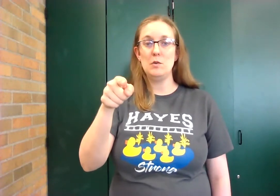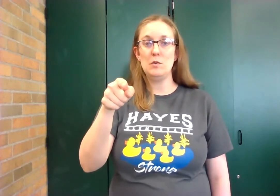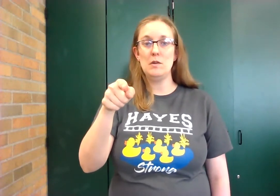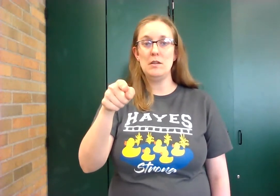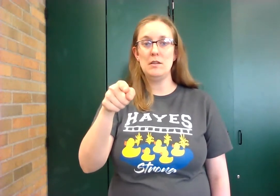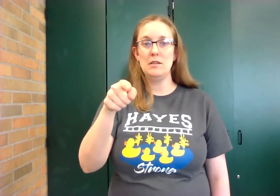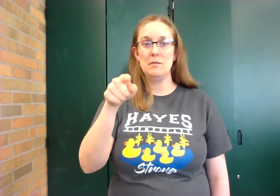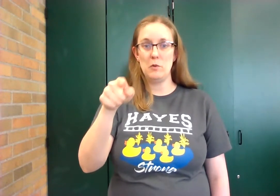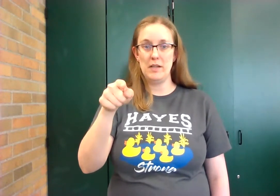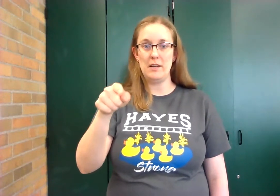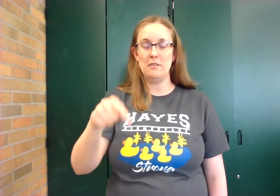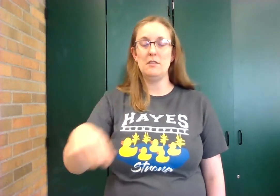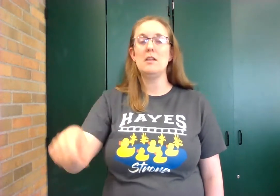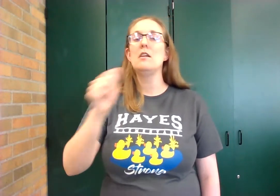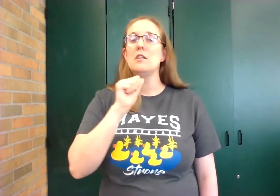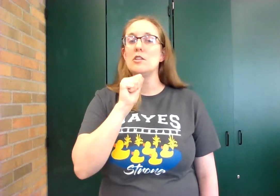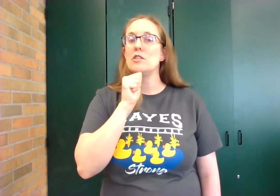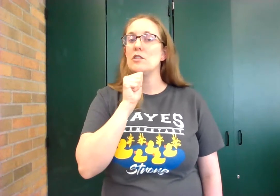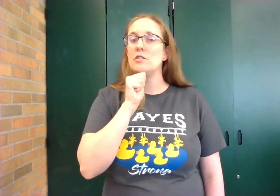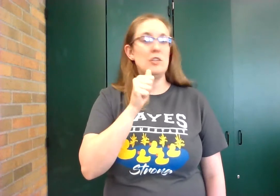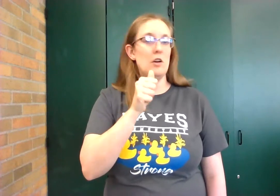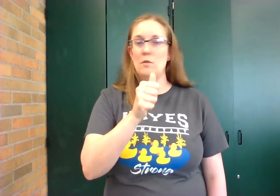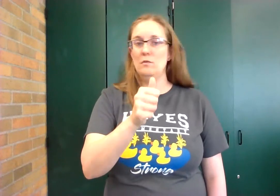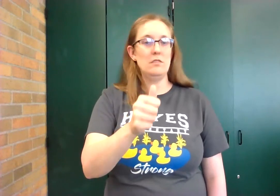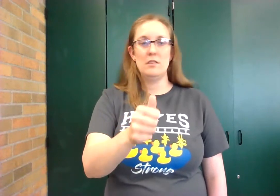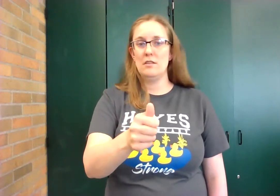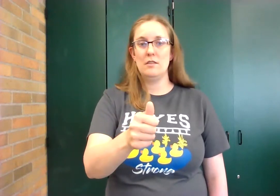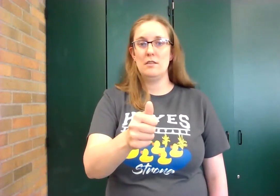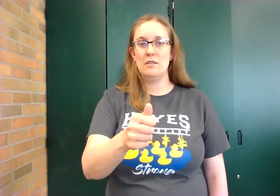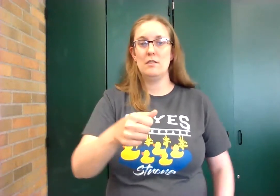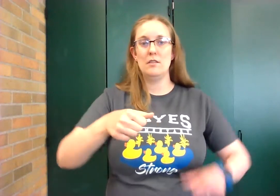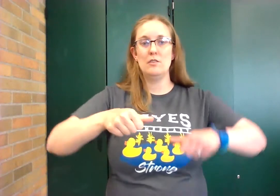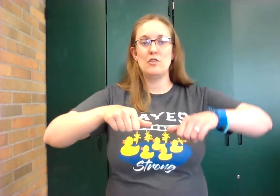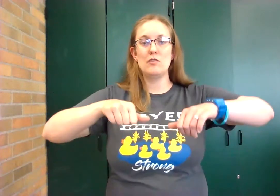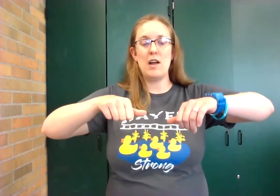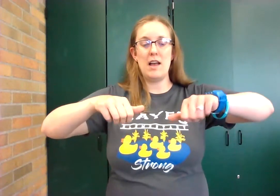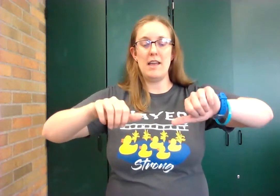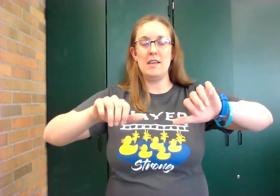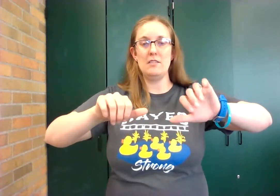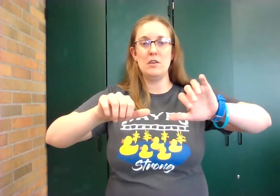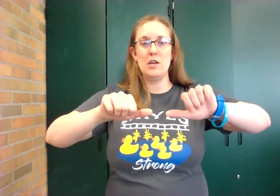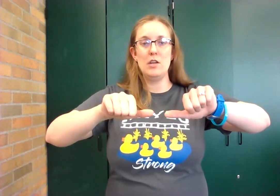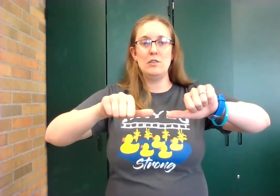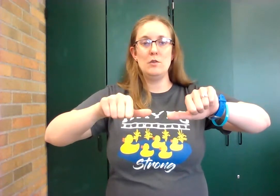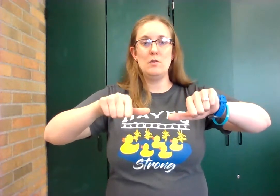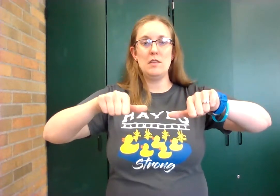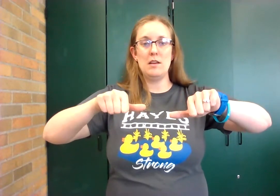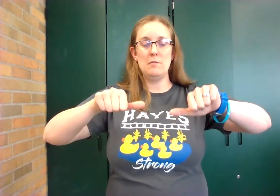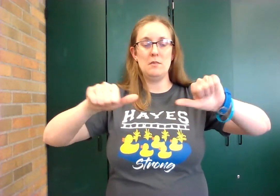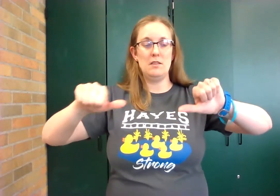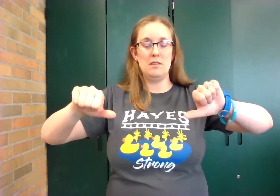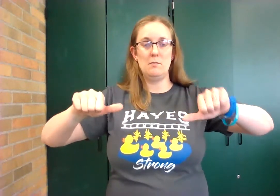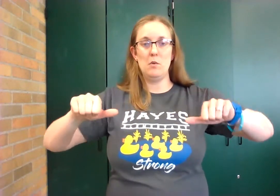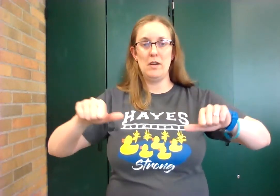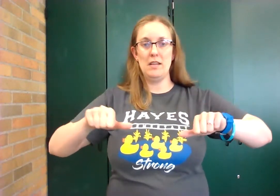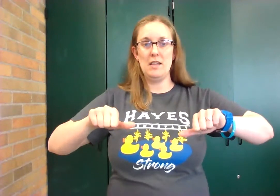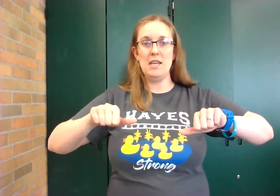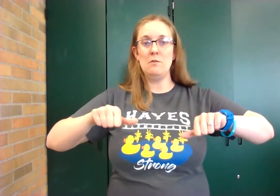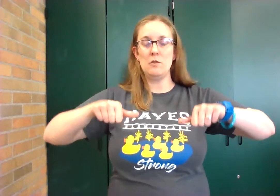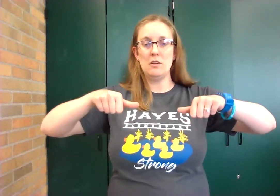point out don't try is two thumbs pointing inwards